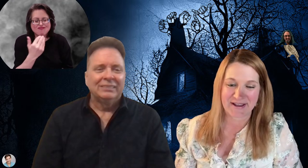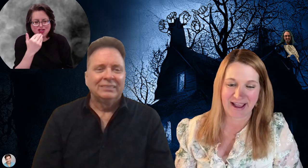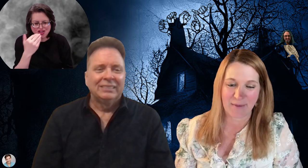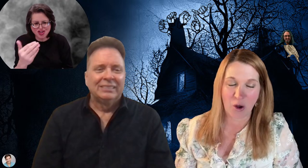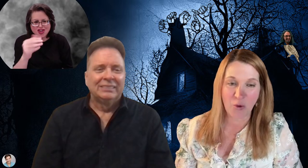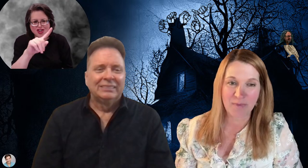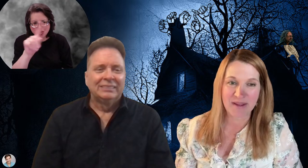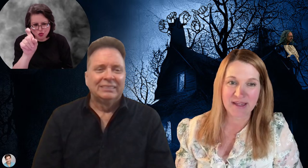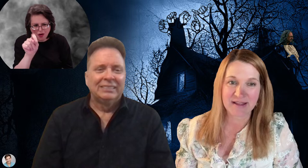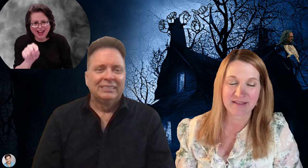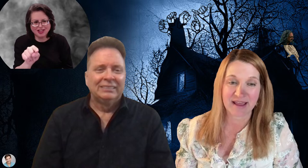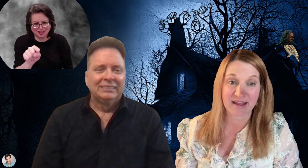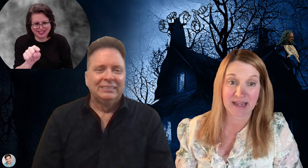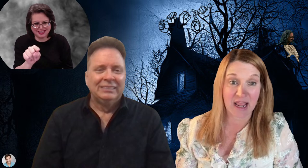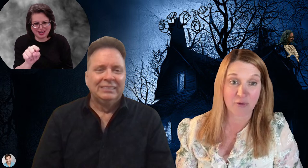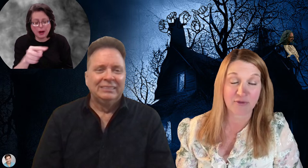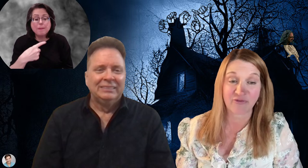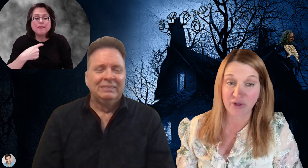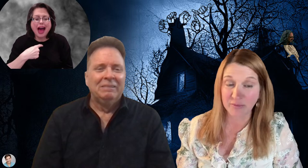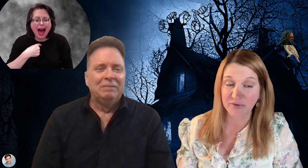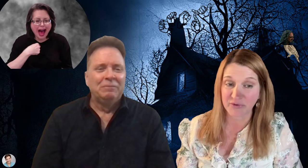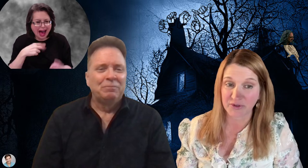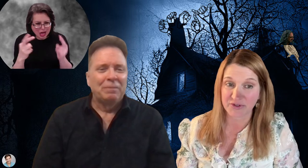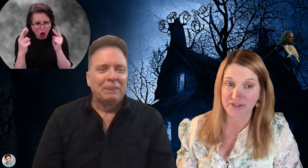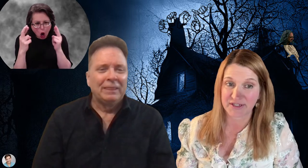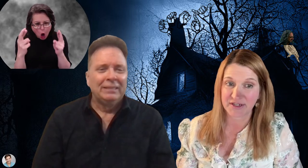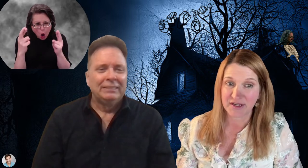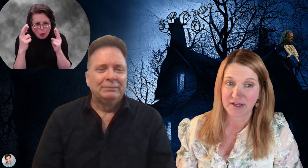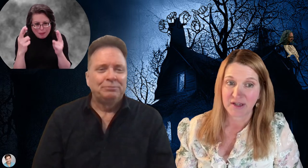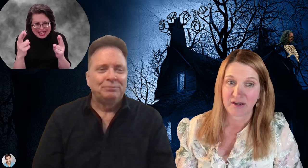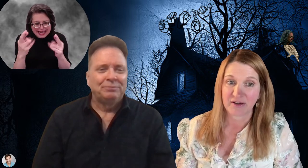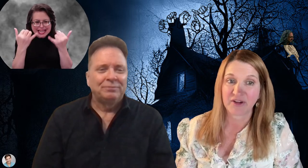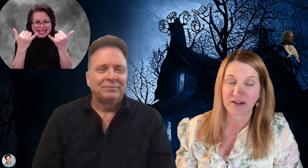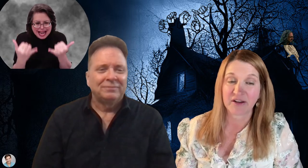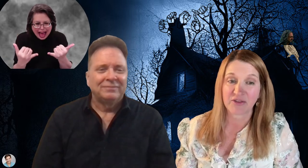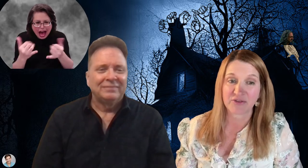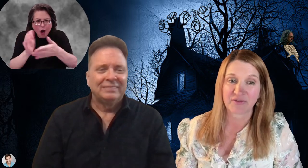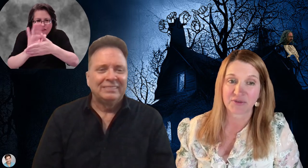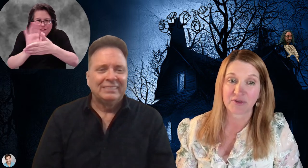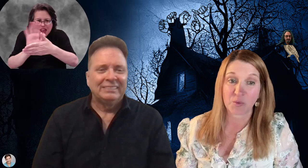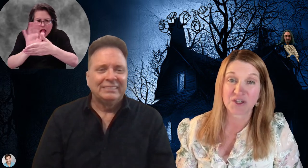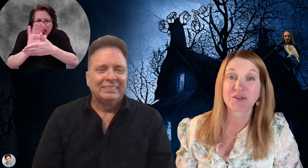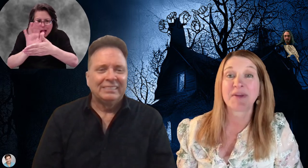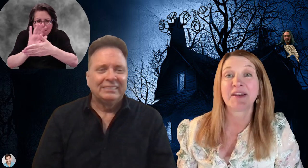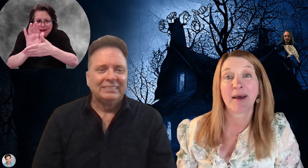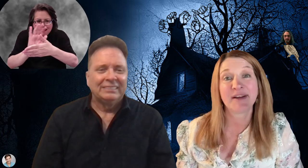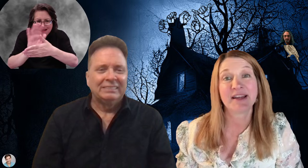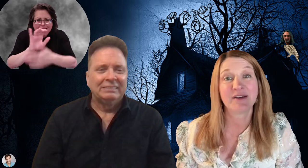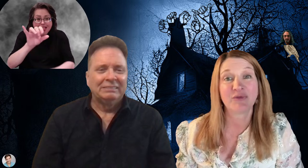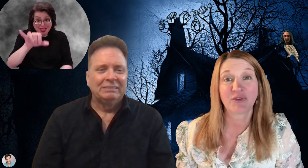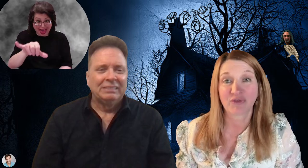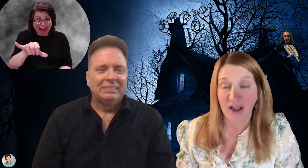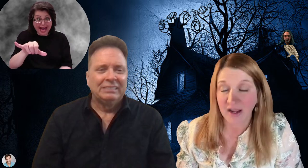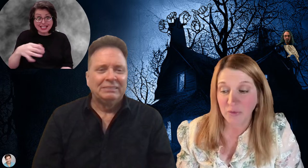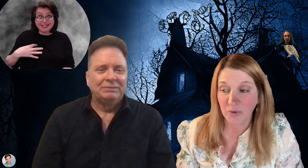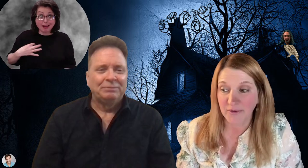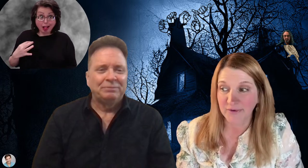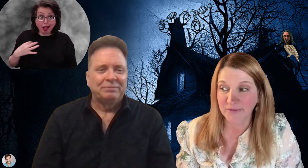I'm hoping that now the filmed version of Not Another Deaf Story, which has been nominated for five awards,